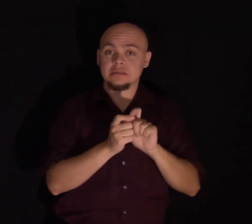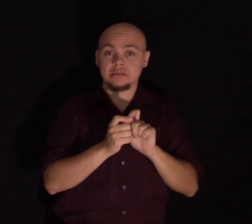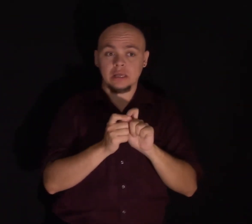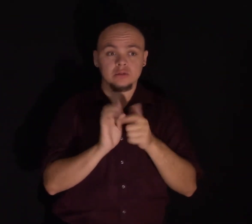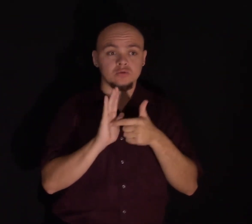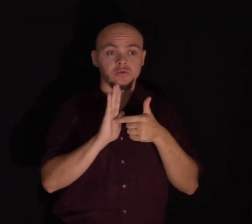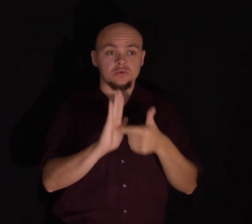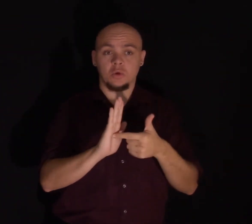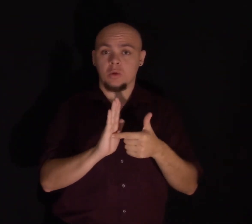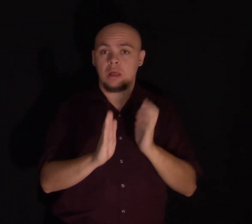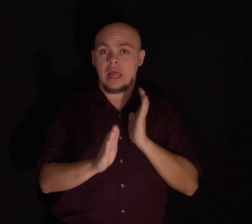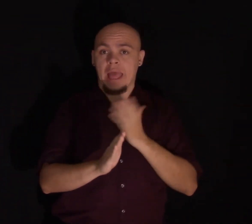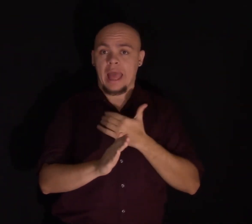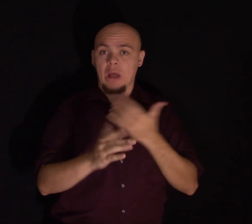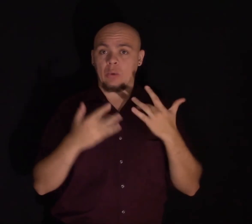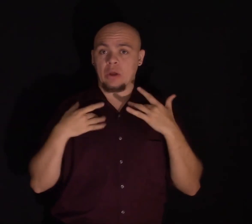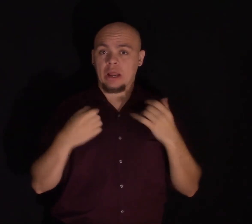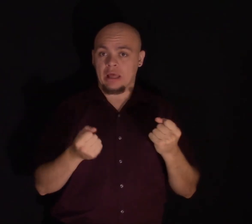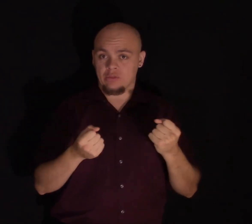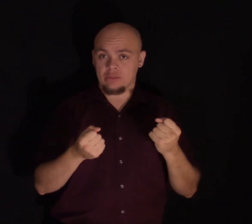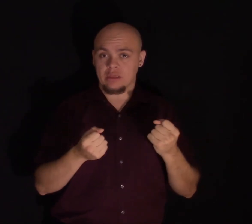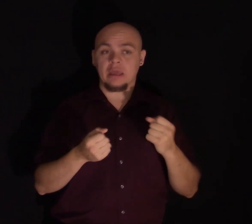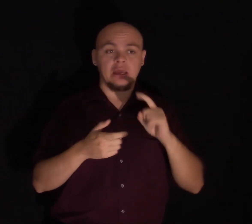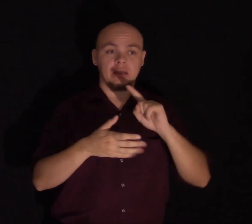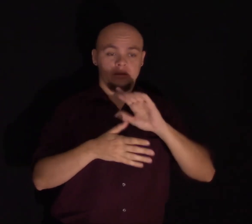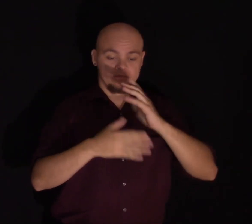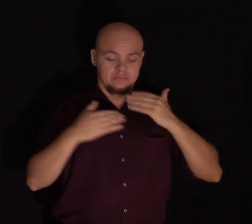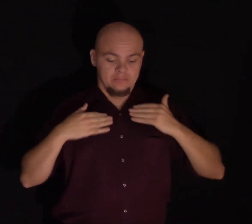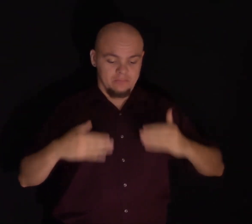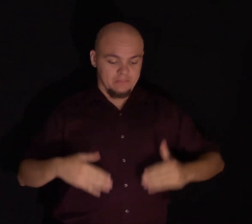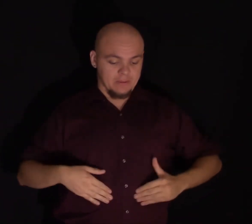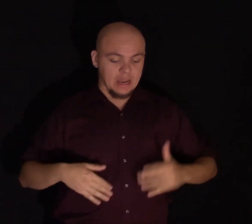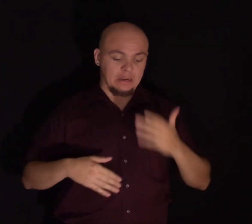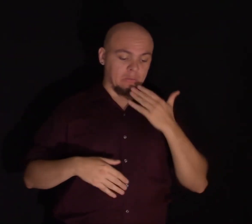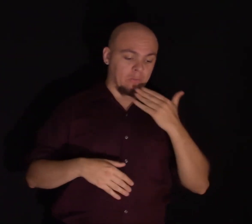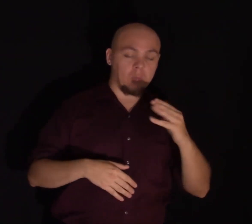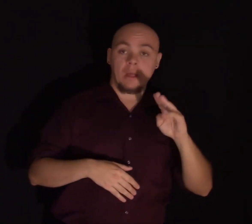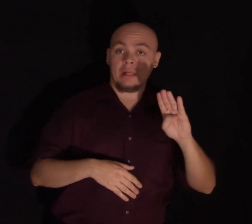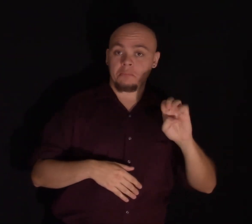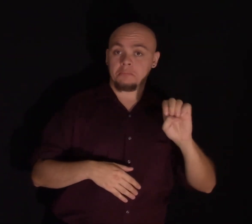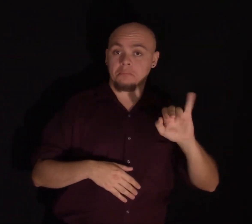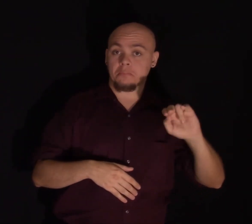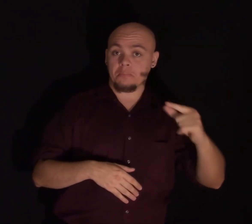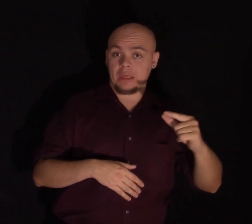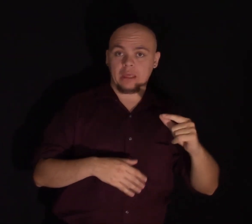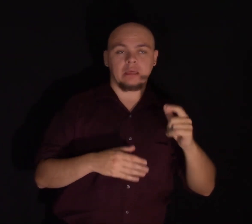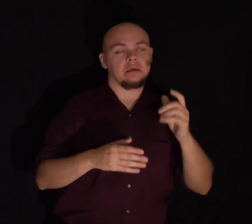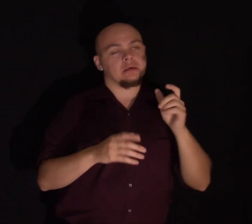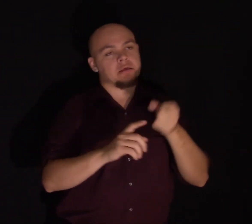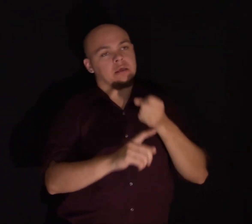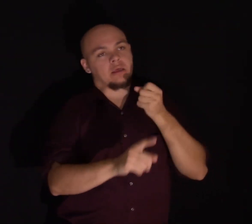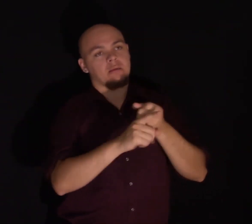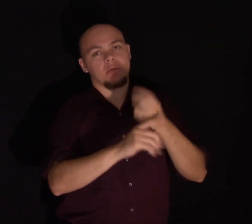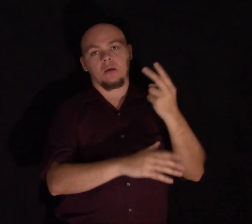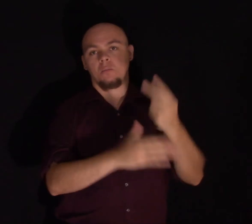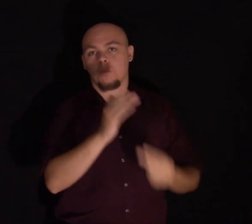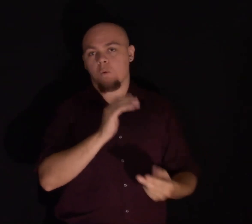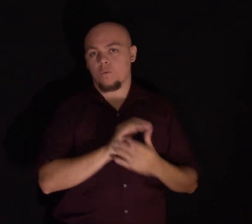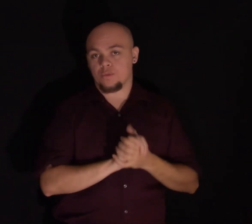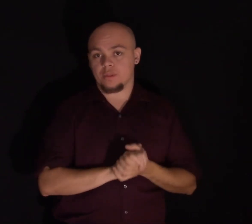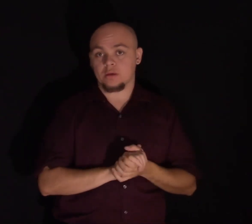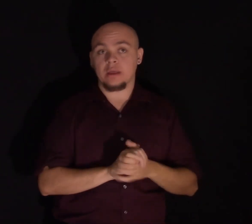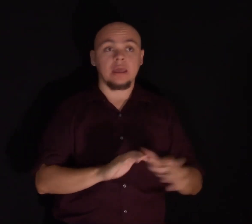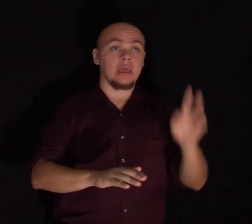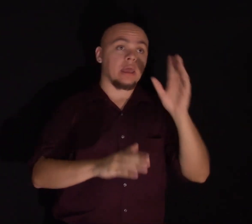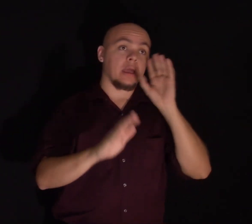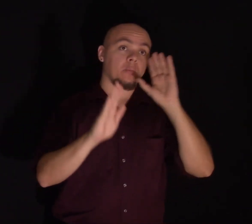on our health and other aspects of our well-being. Research shows that a lack of purpose predicts an early death.